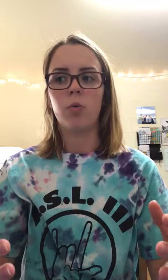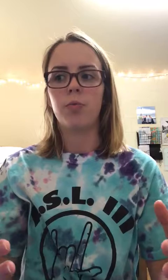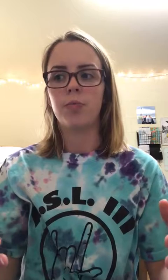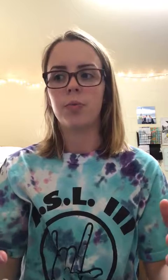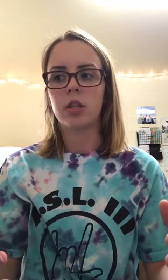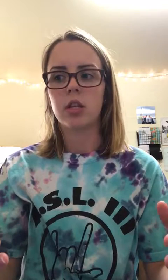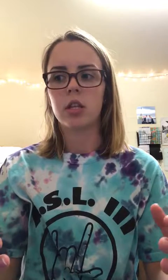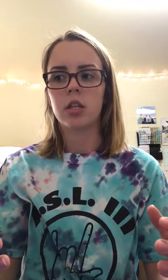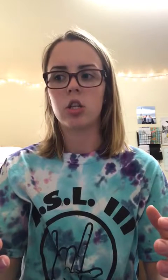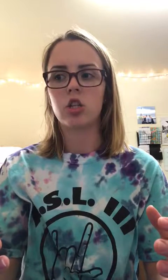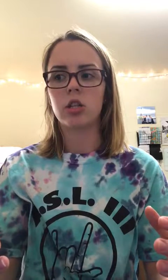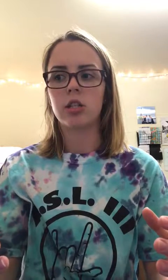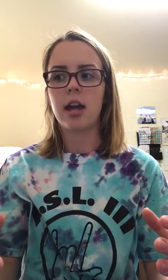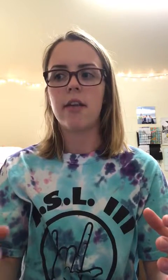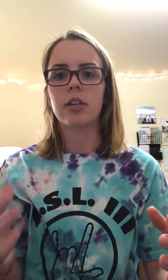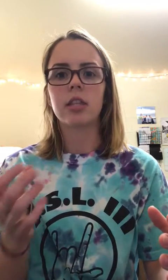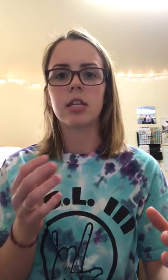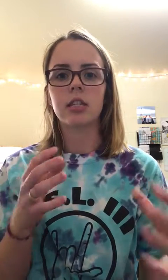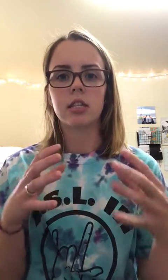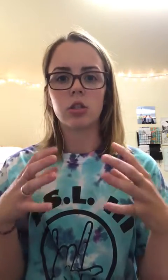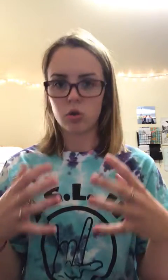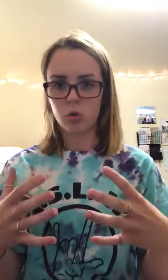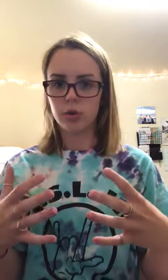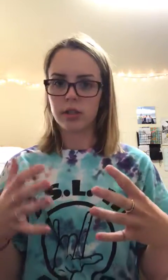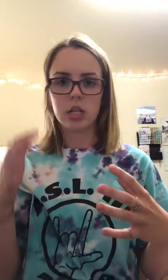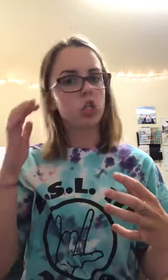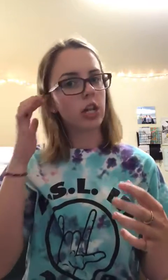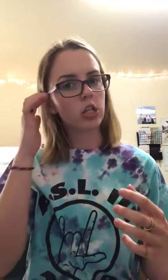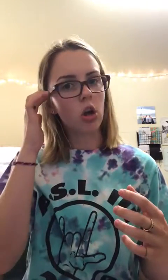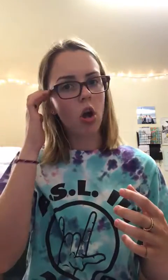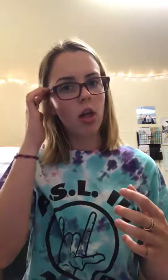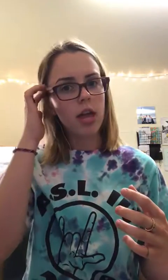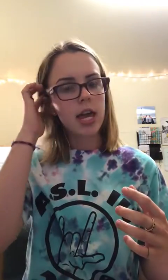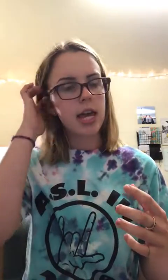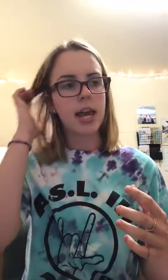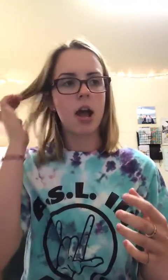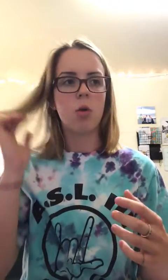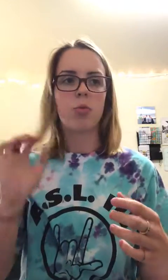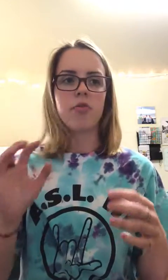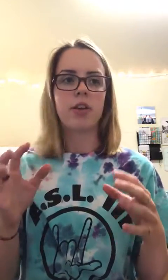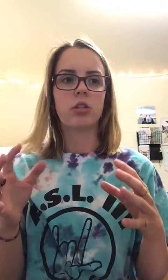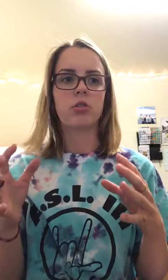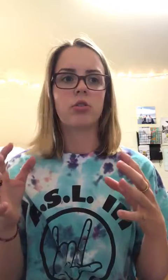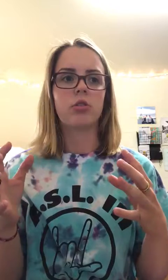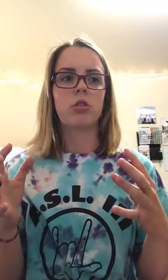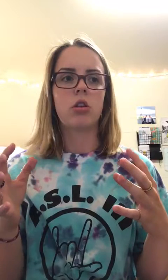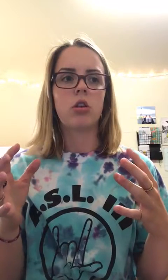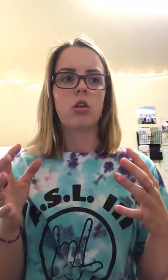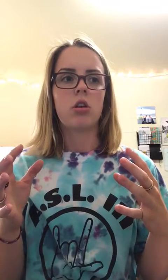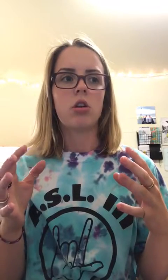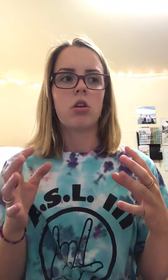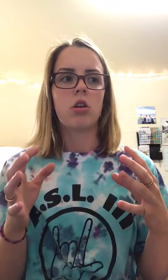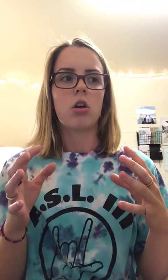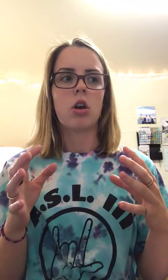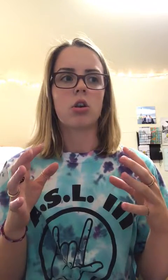just having these tools can change at all, and how professors are